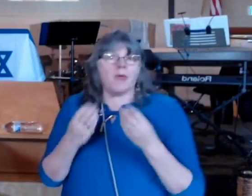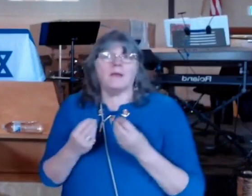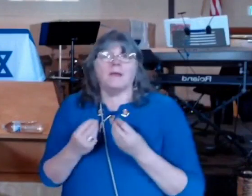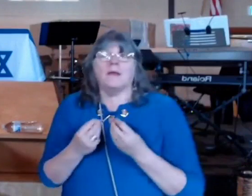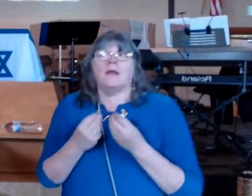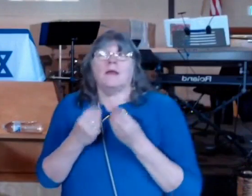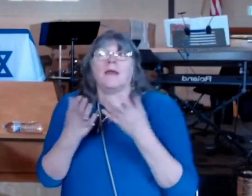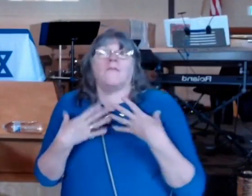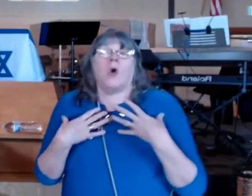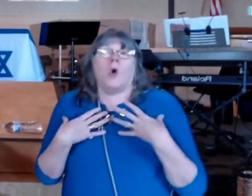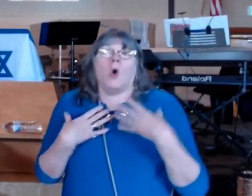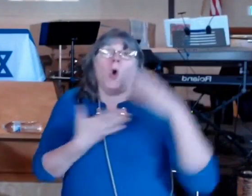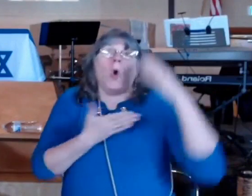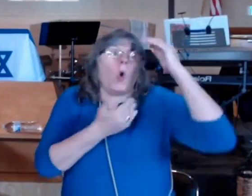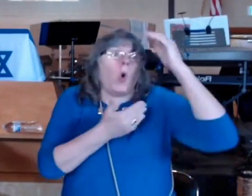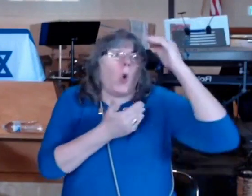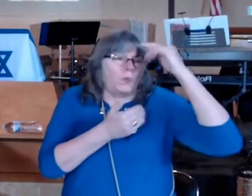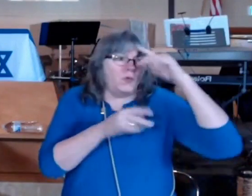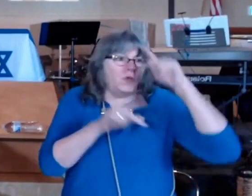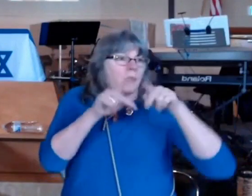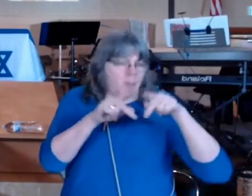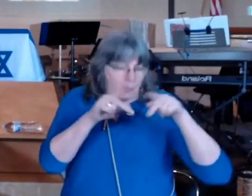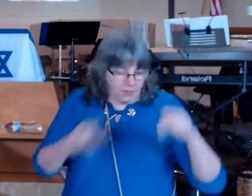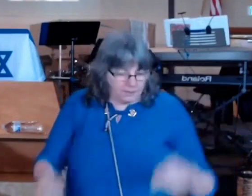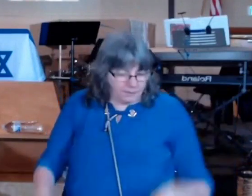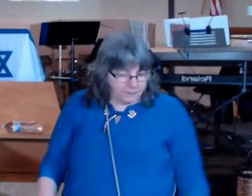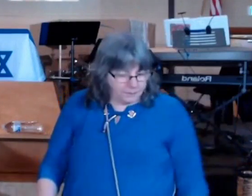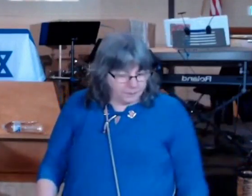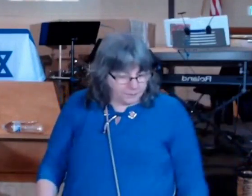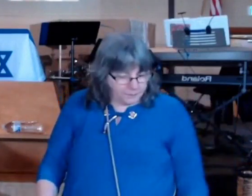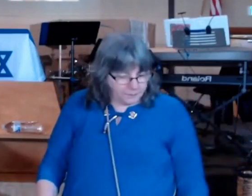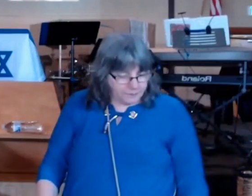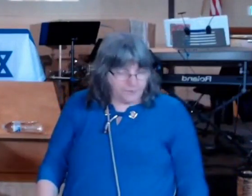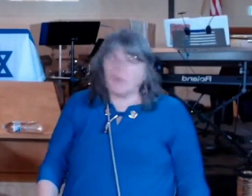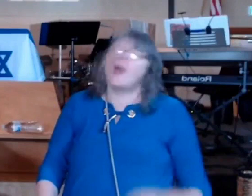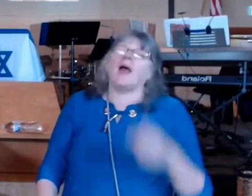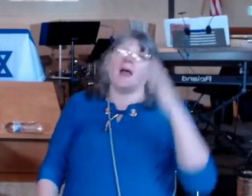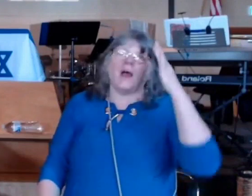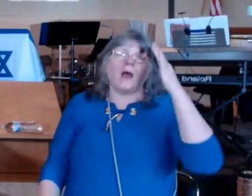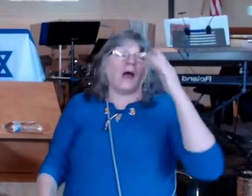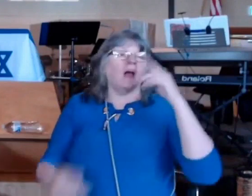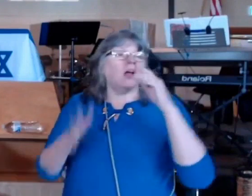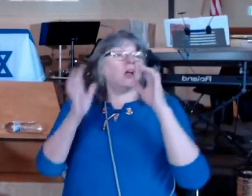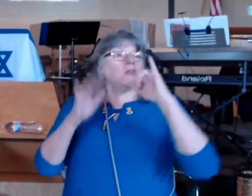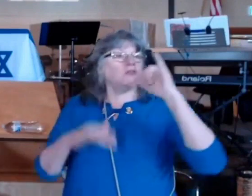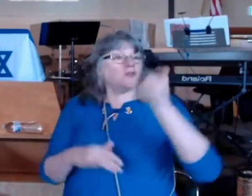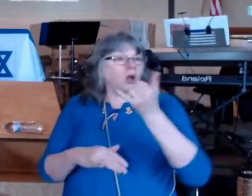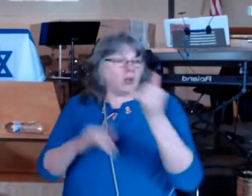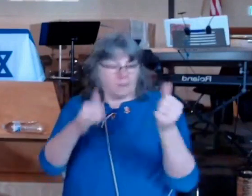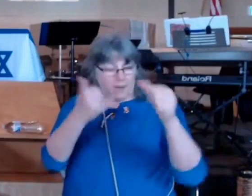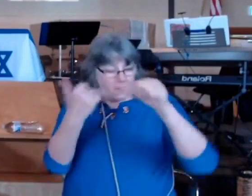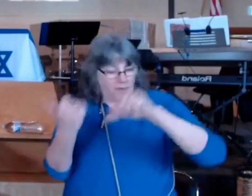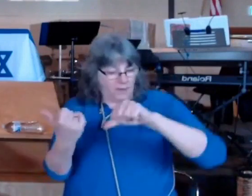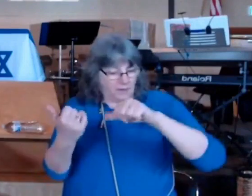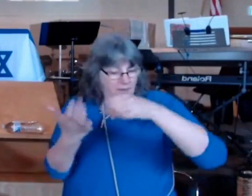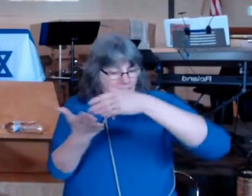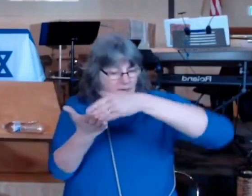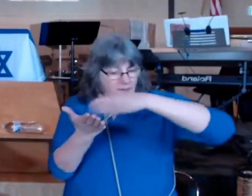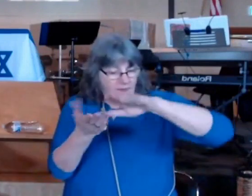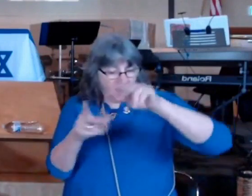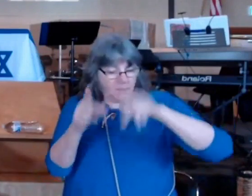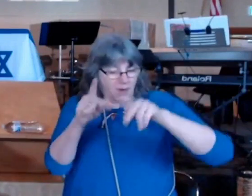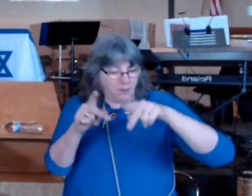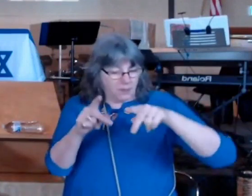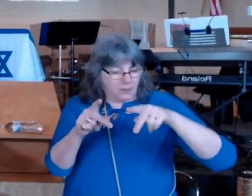the Baptist sent people to check to see if the Messiah really was the Messiah Yeshua